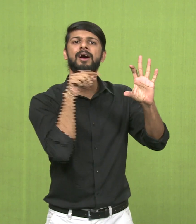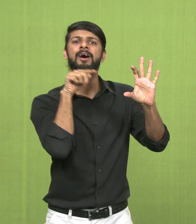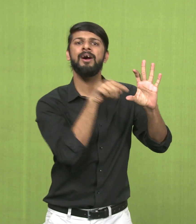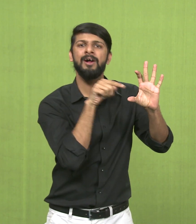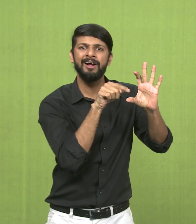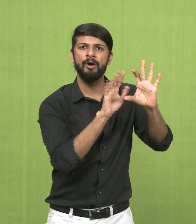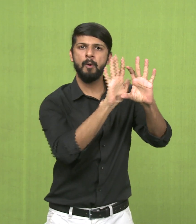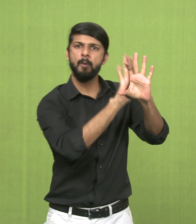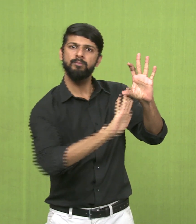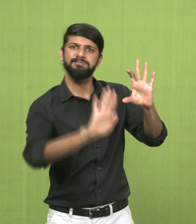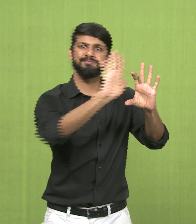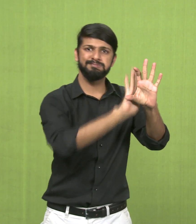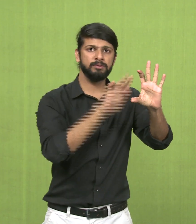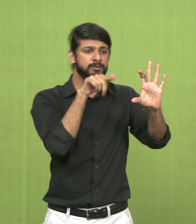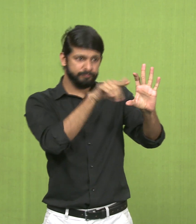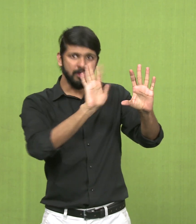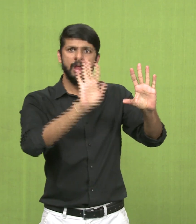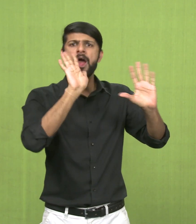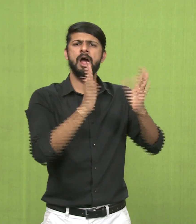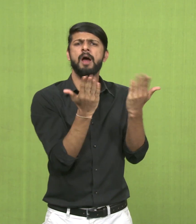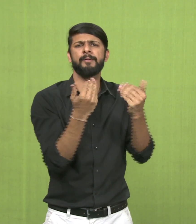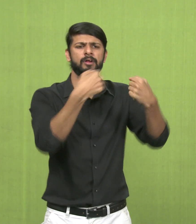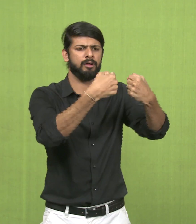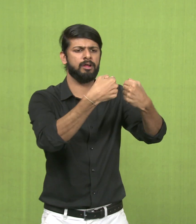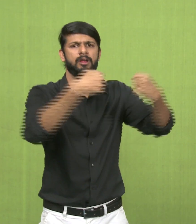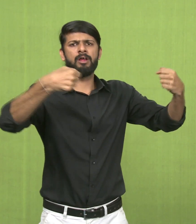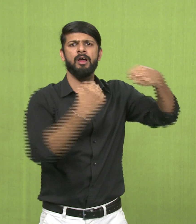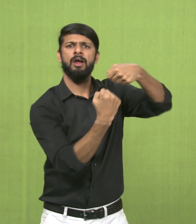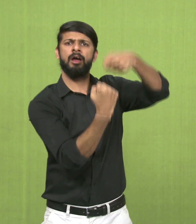you can see the length and the width.